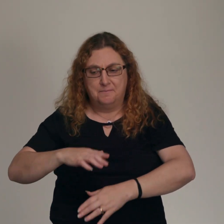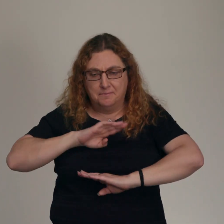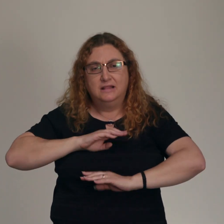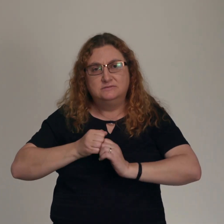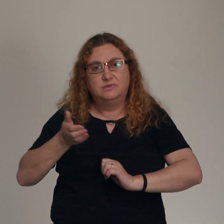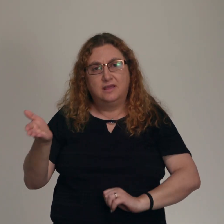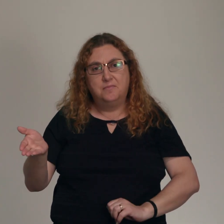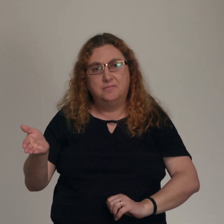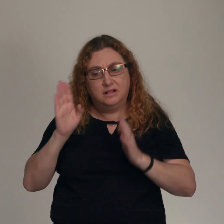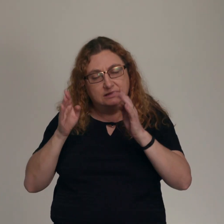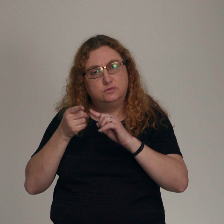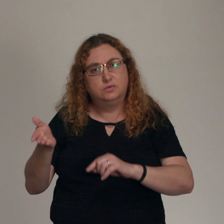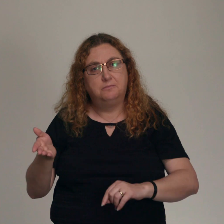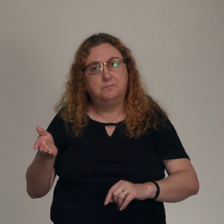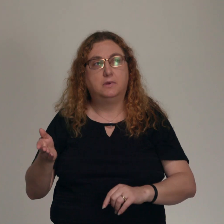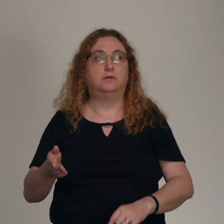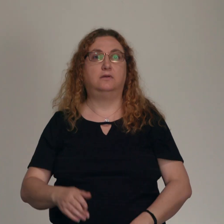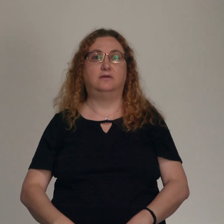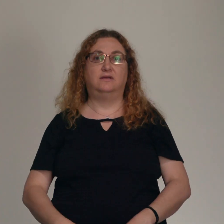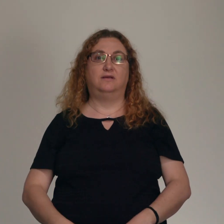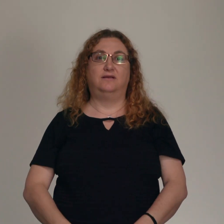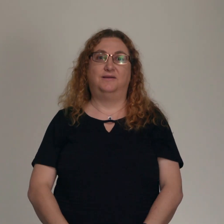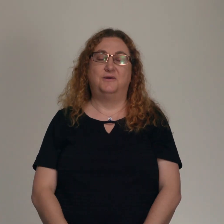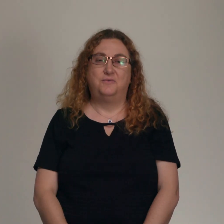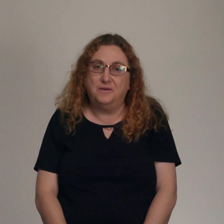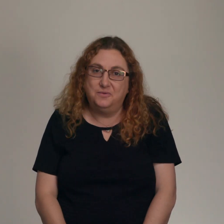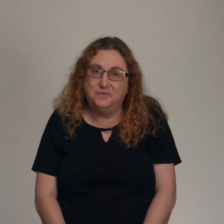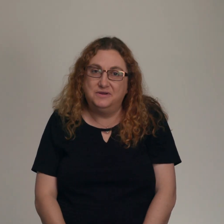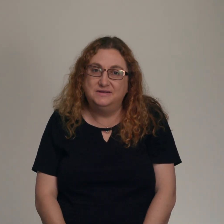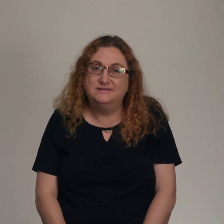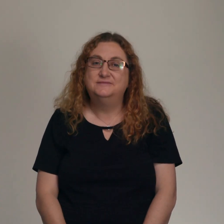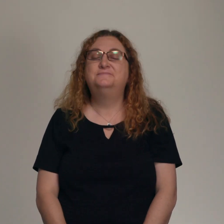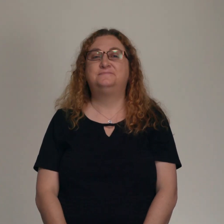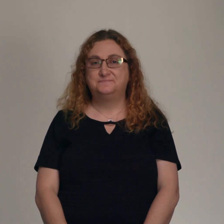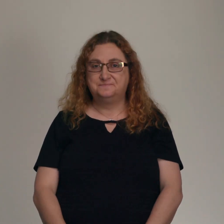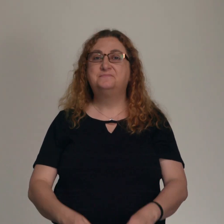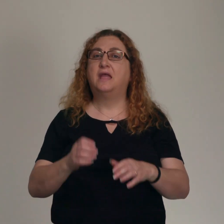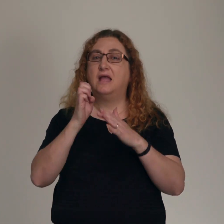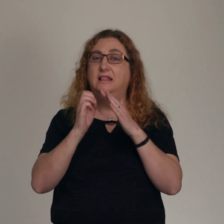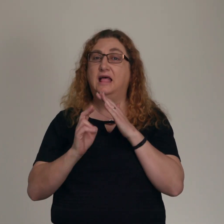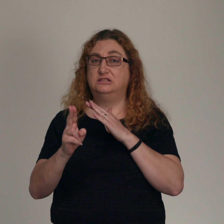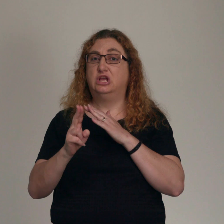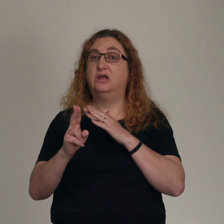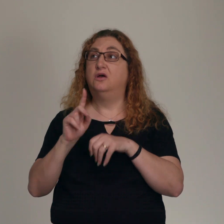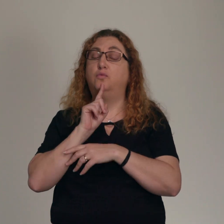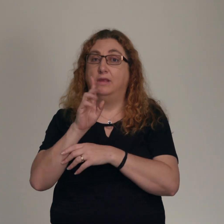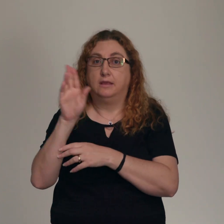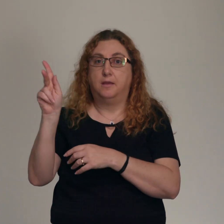See, Jesus says that John the Baptist and his ministry is like the Elijah to come. But Elijah also came back. He came